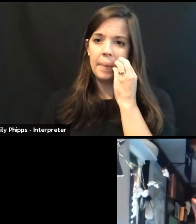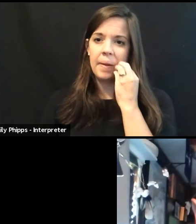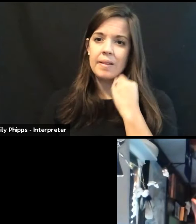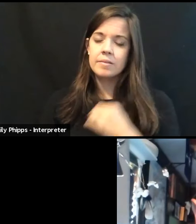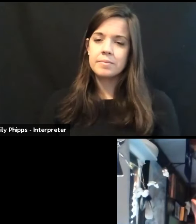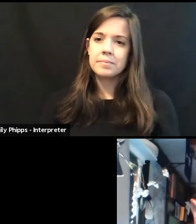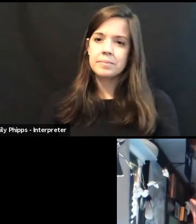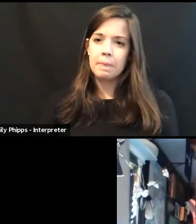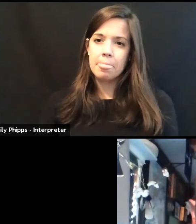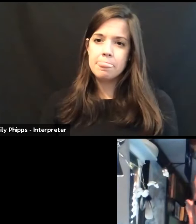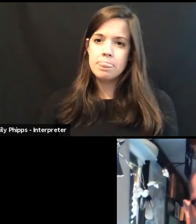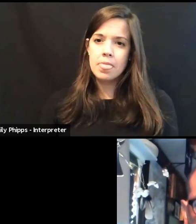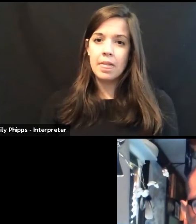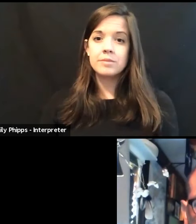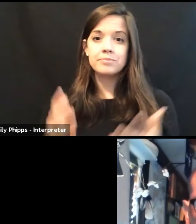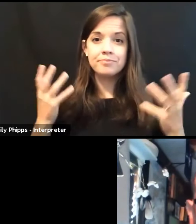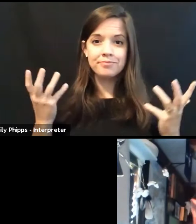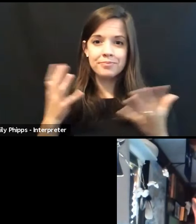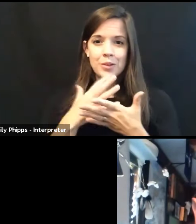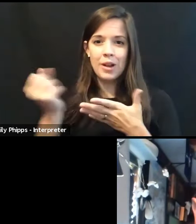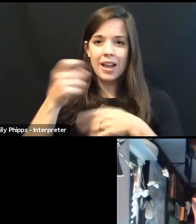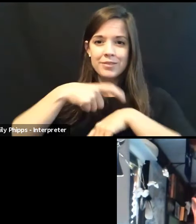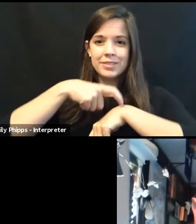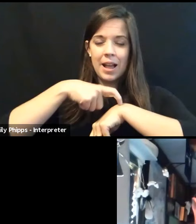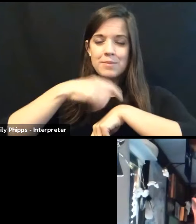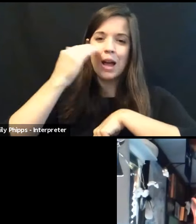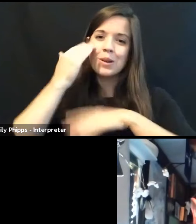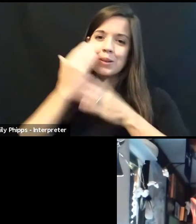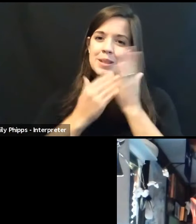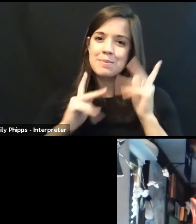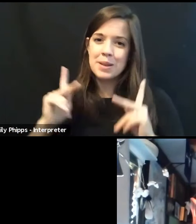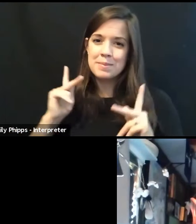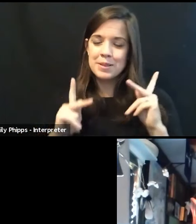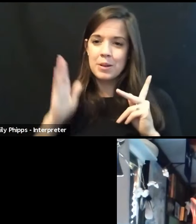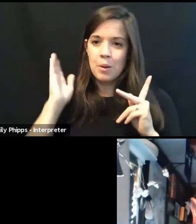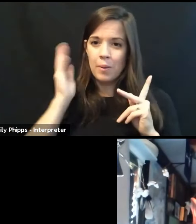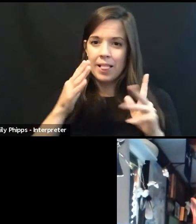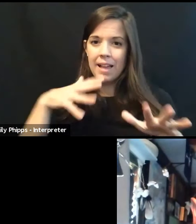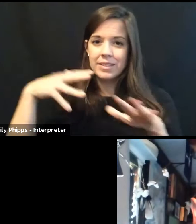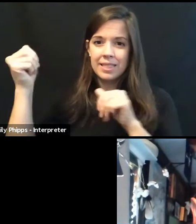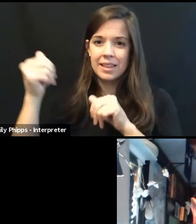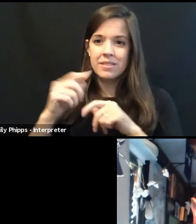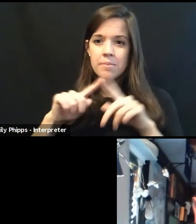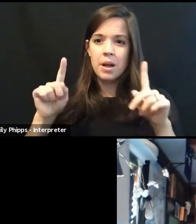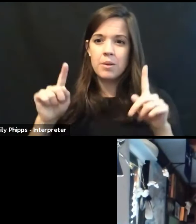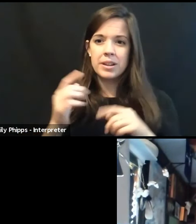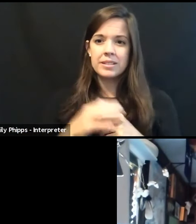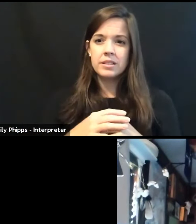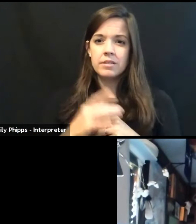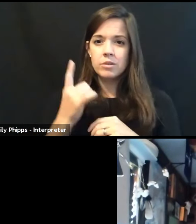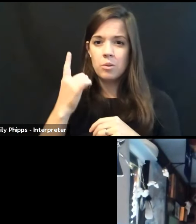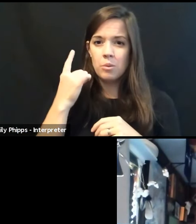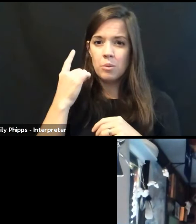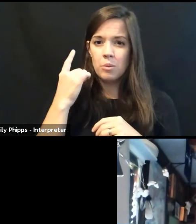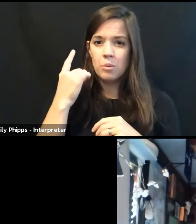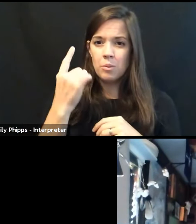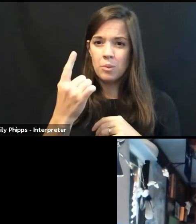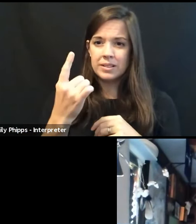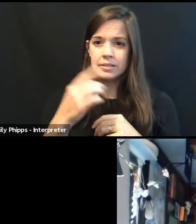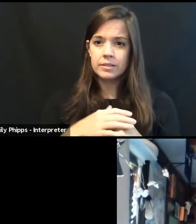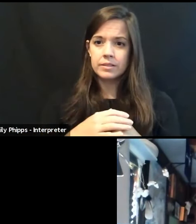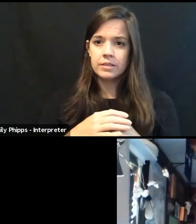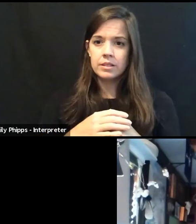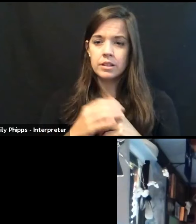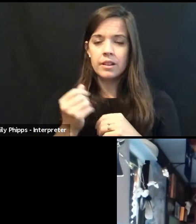Well, we are officially out of time. And I know some people are going to have to go. We do have one, we have several more